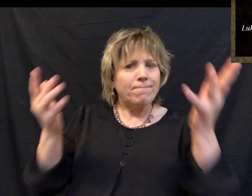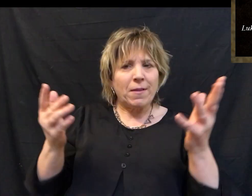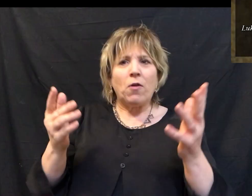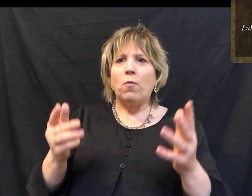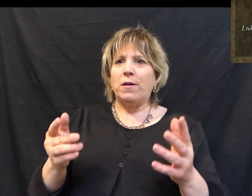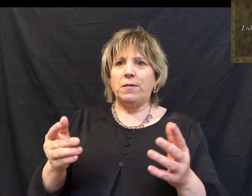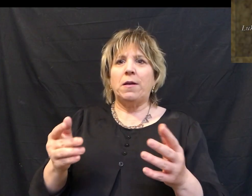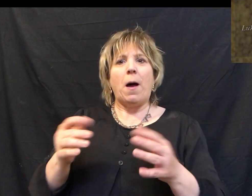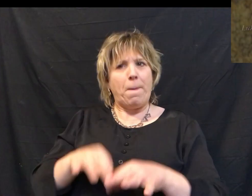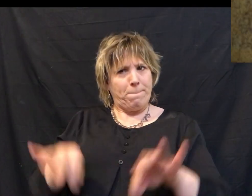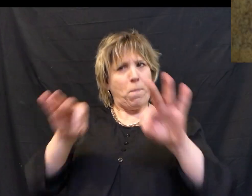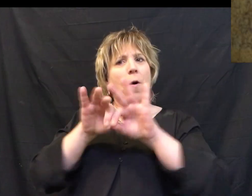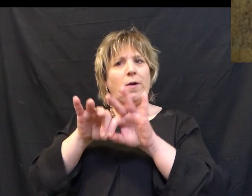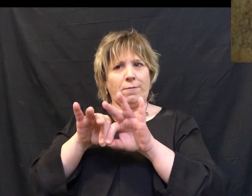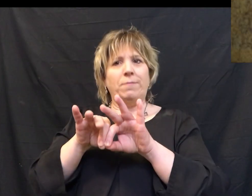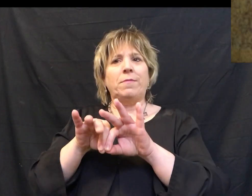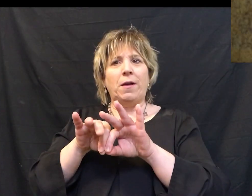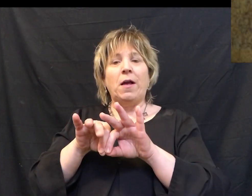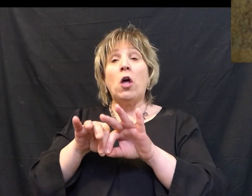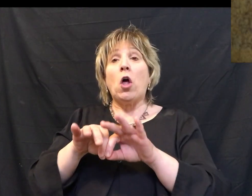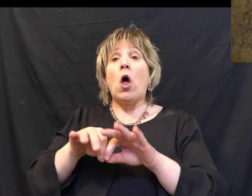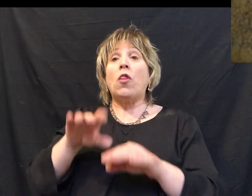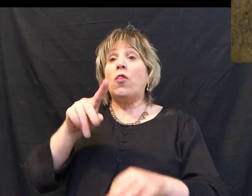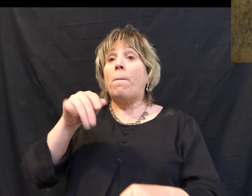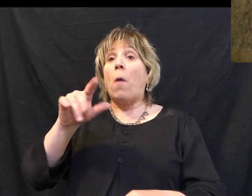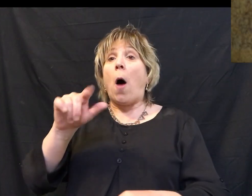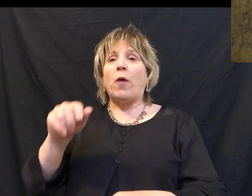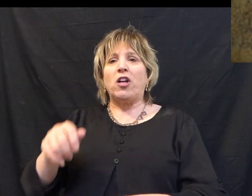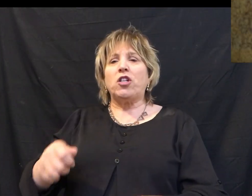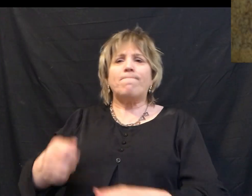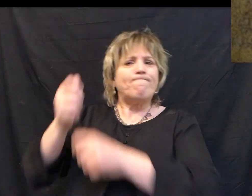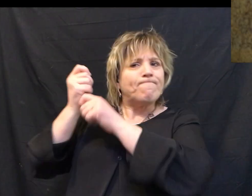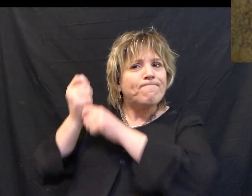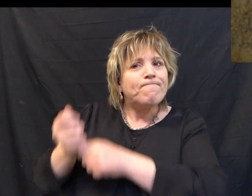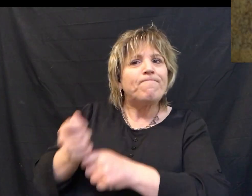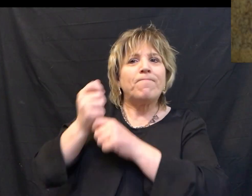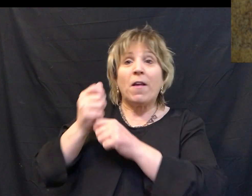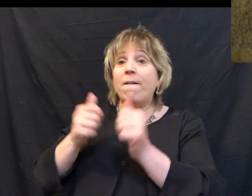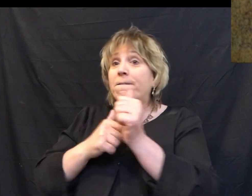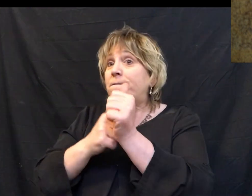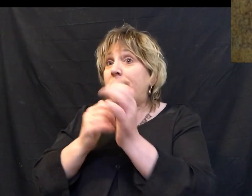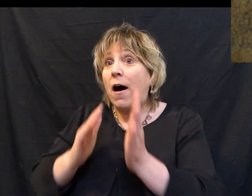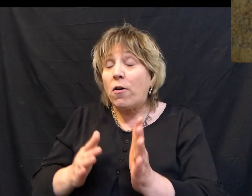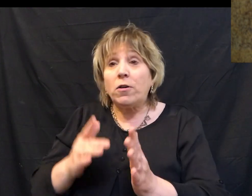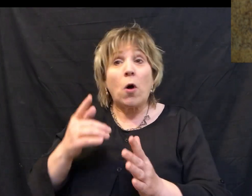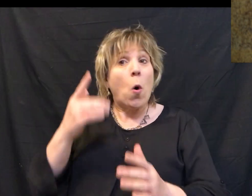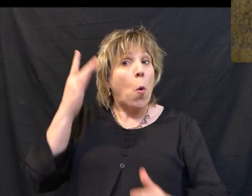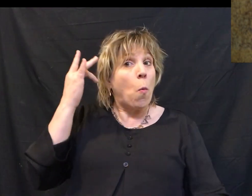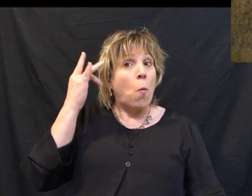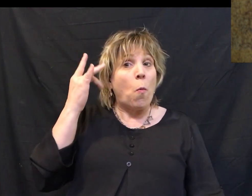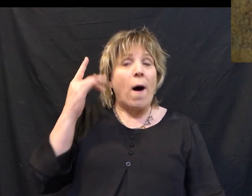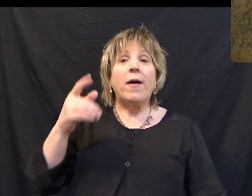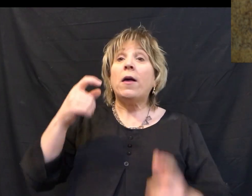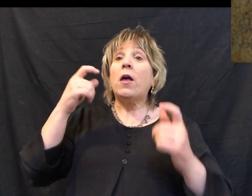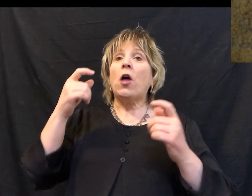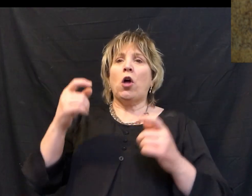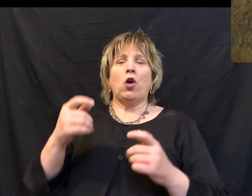statement moment. The waving of the palm branches in the mind of the followers was for a